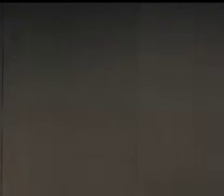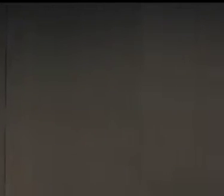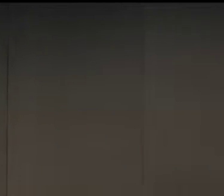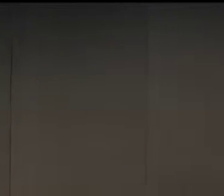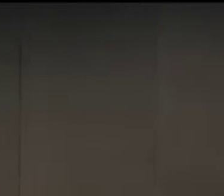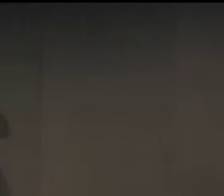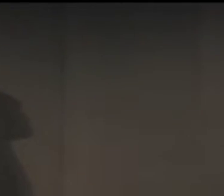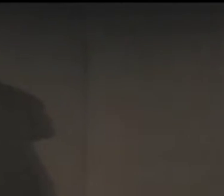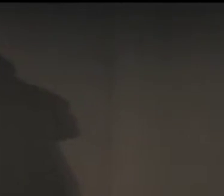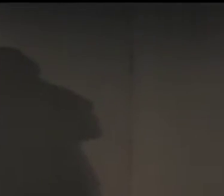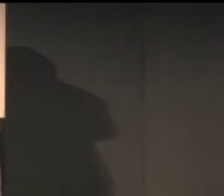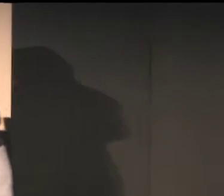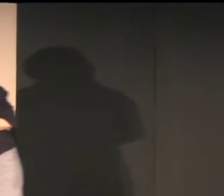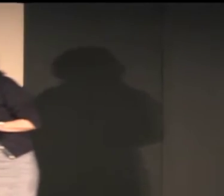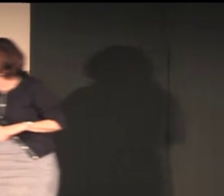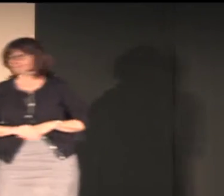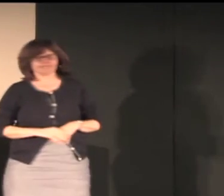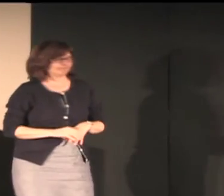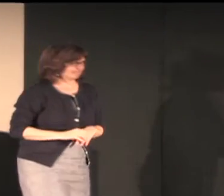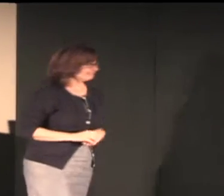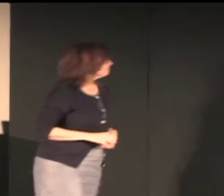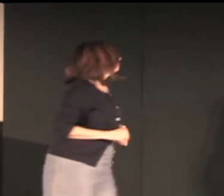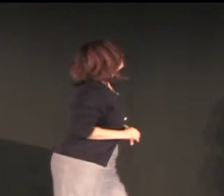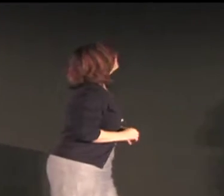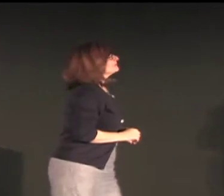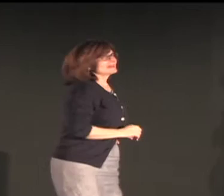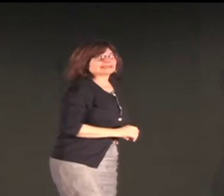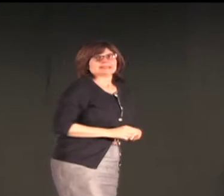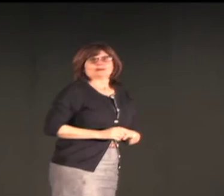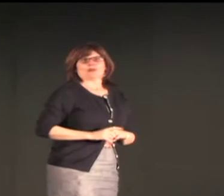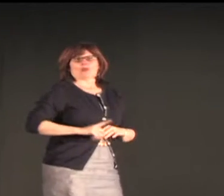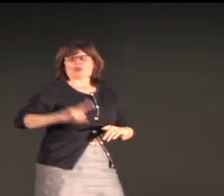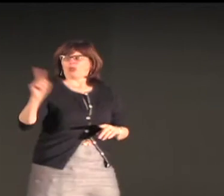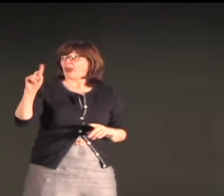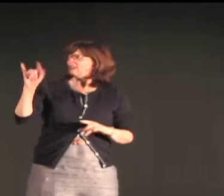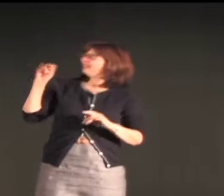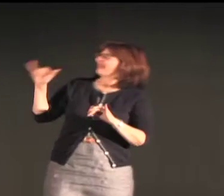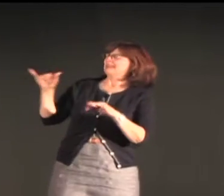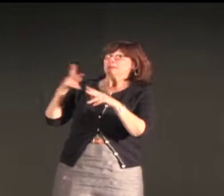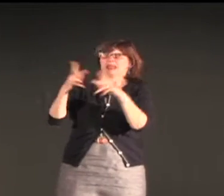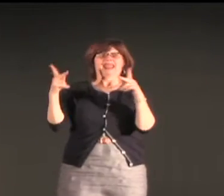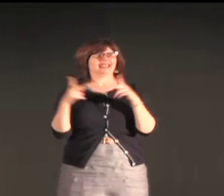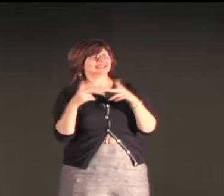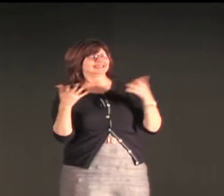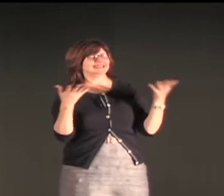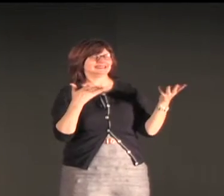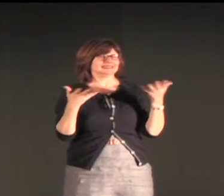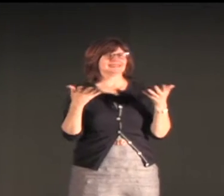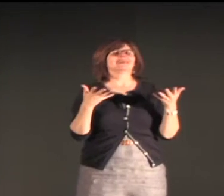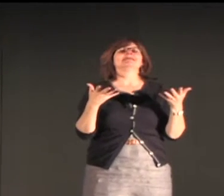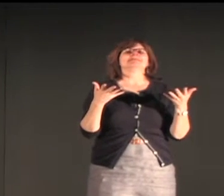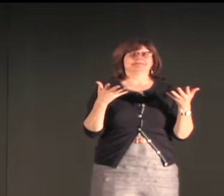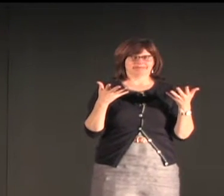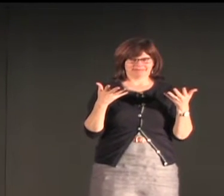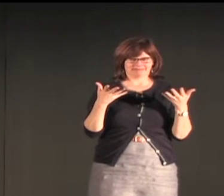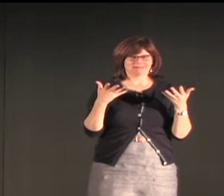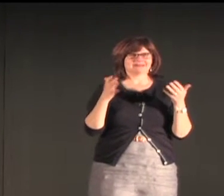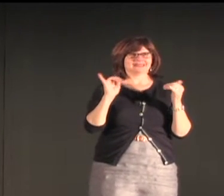that I want to share with you to give this subcontext. And you might say to yourself, where is this place?